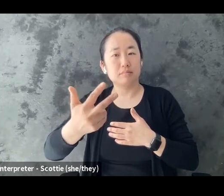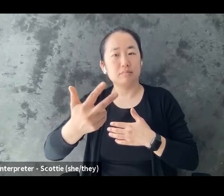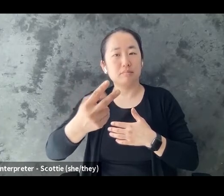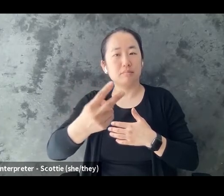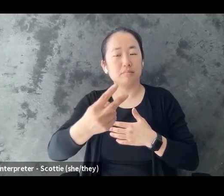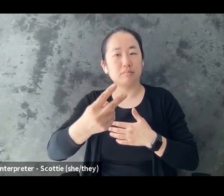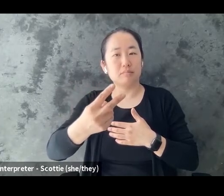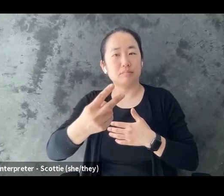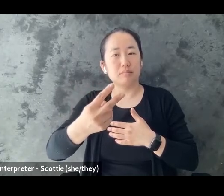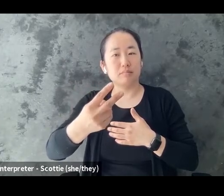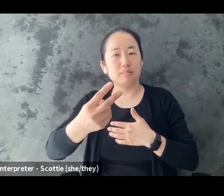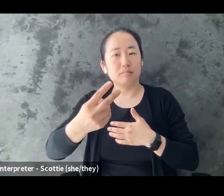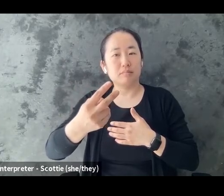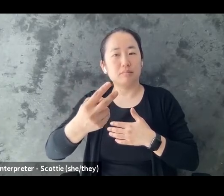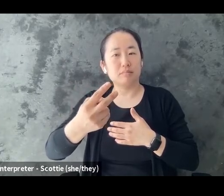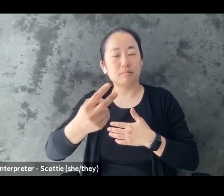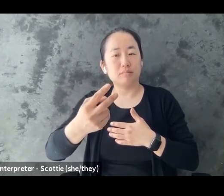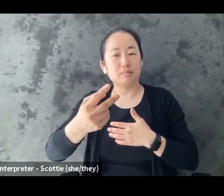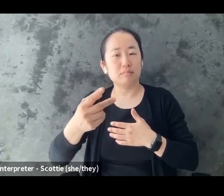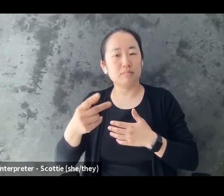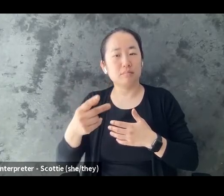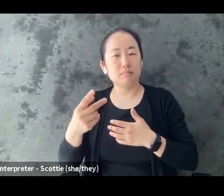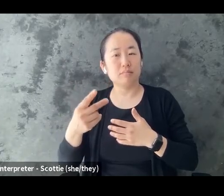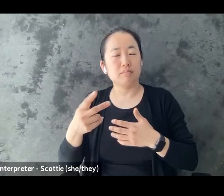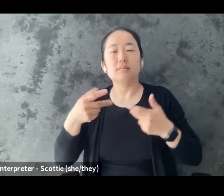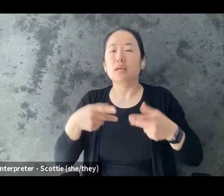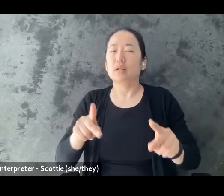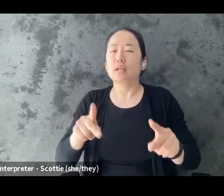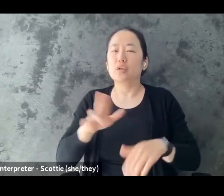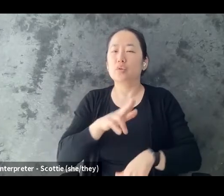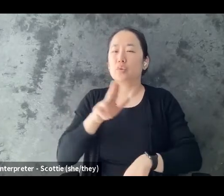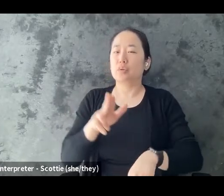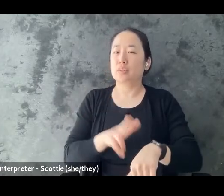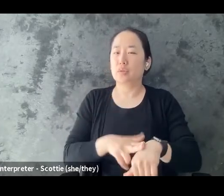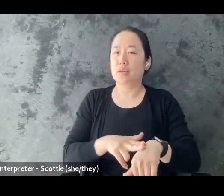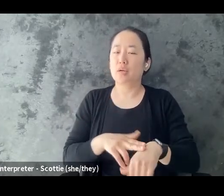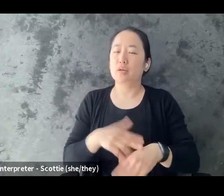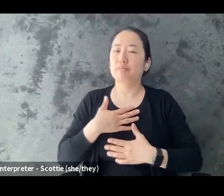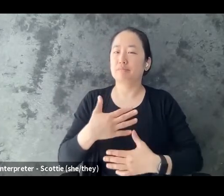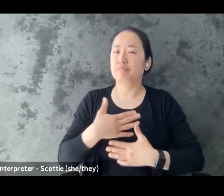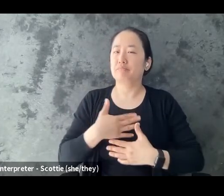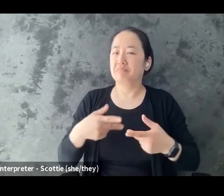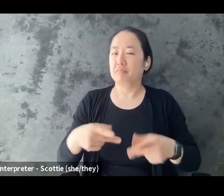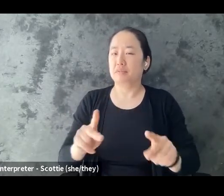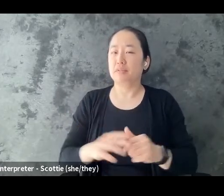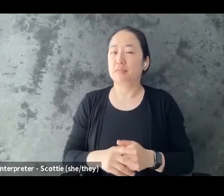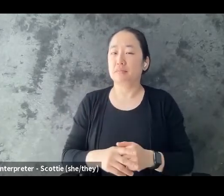two, and then allow your natural breath to ease back in. Maybe you're continuing to focus your attention